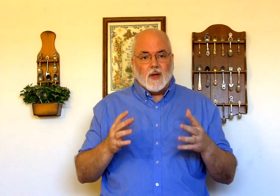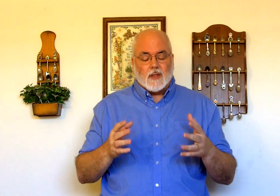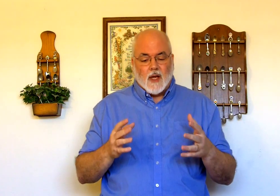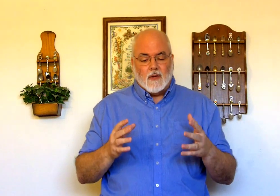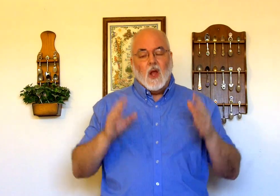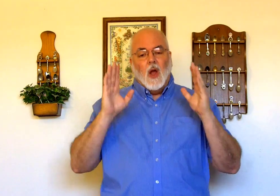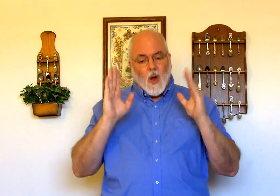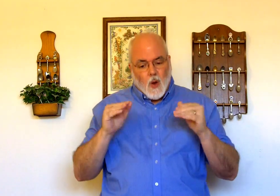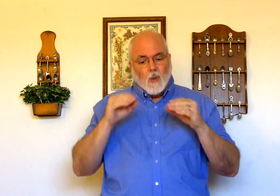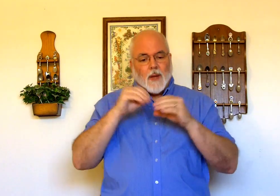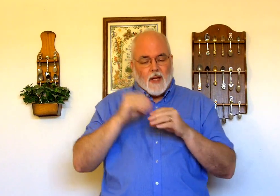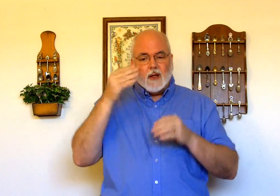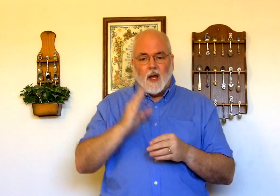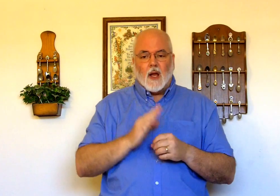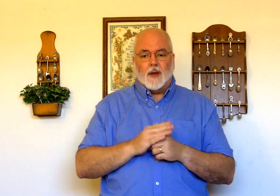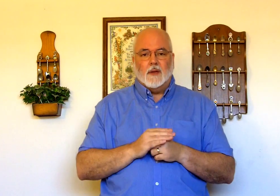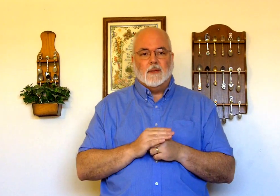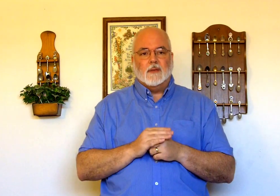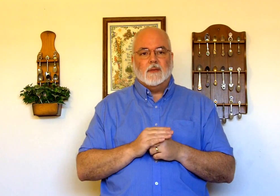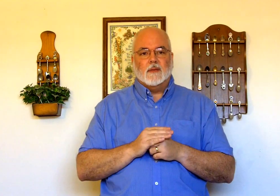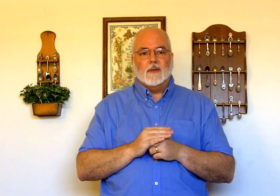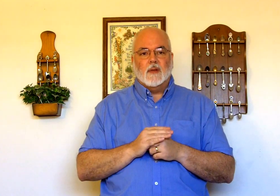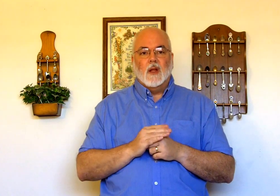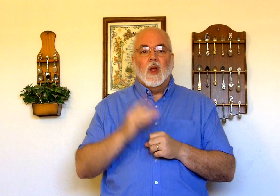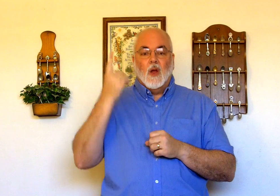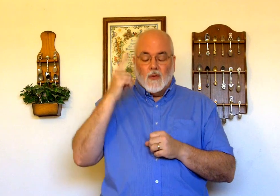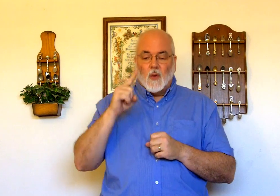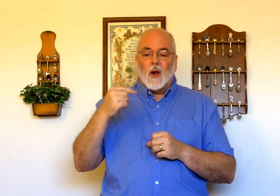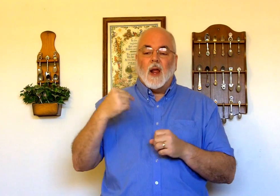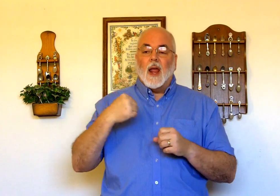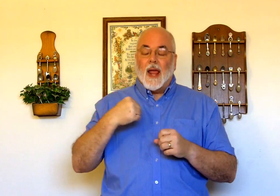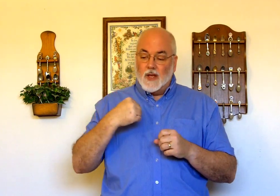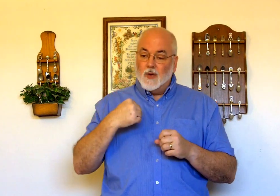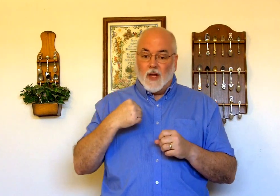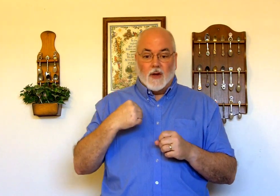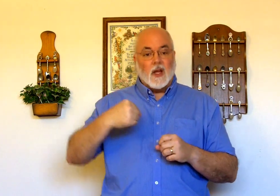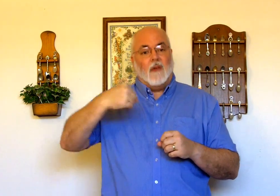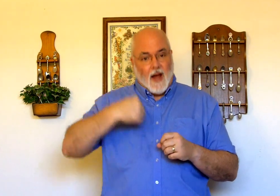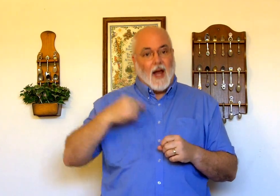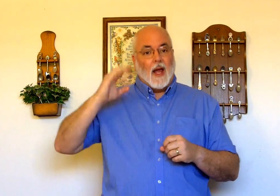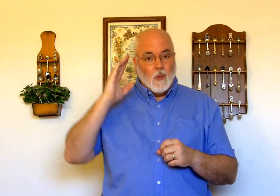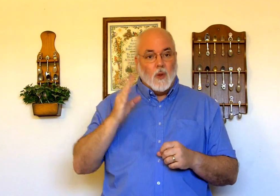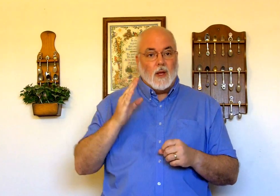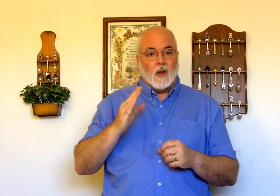yourself hope in God for and then you tell yourself I will